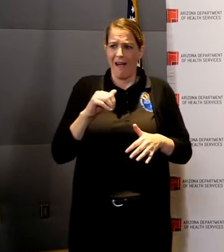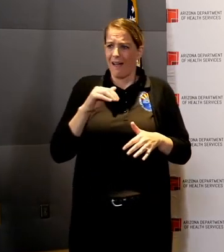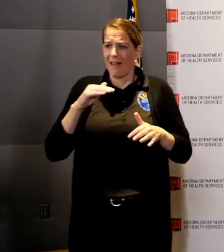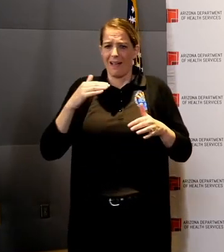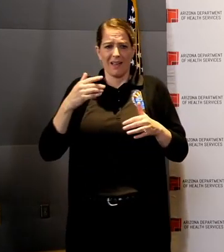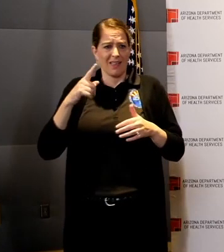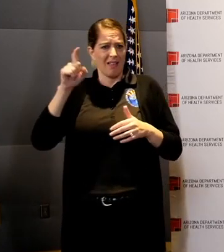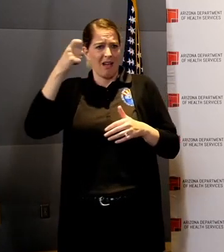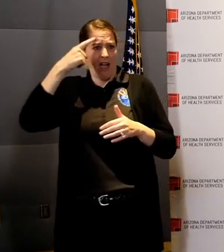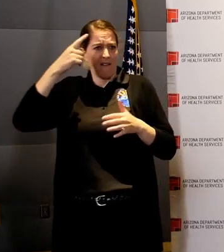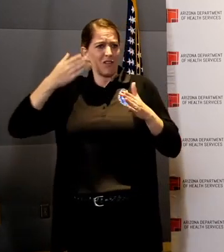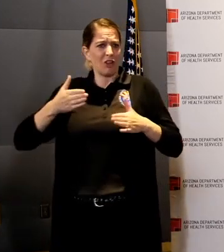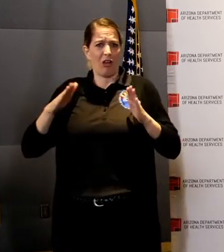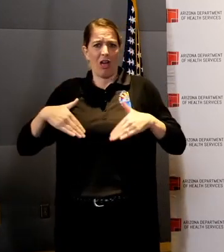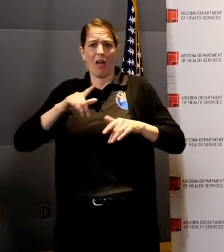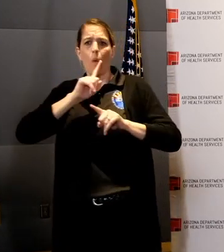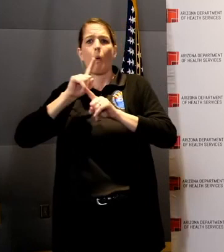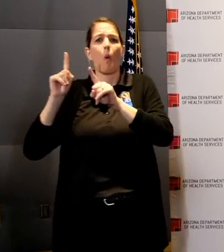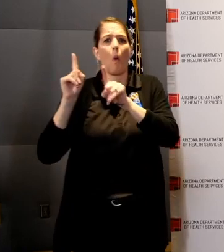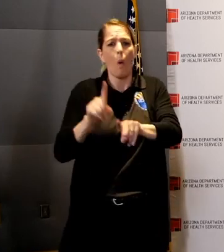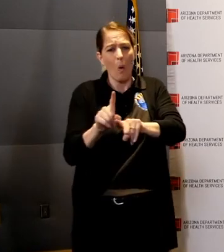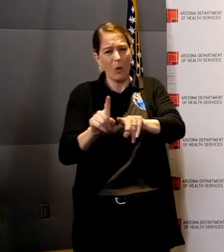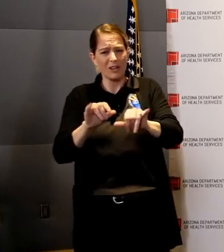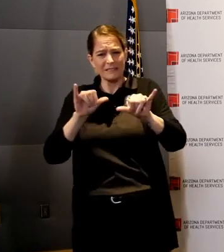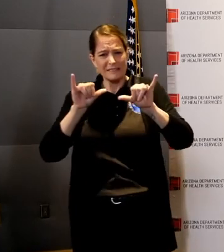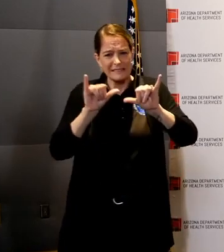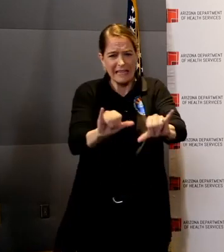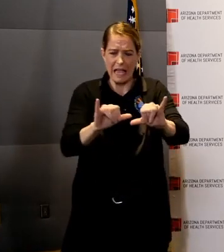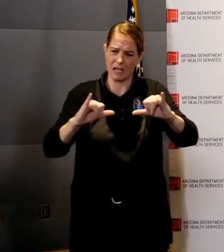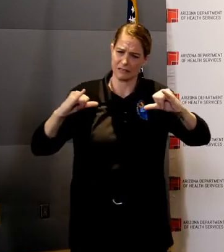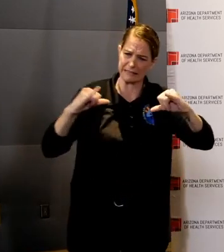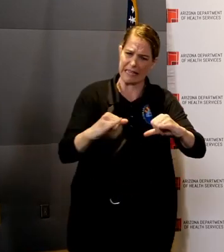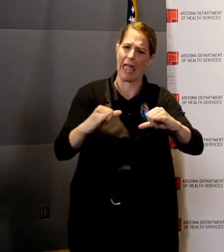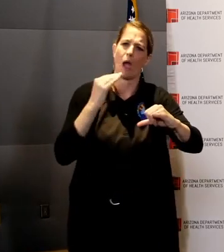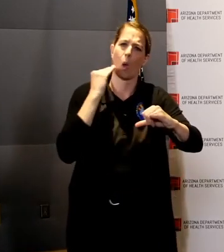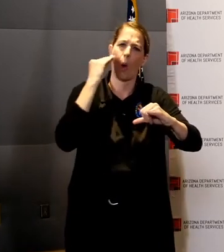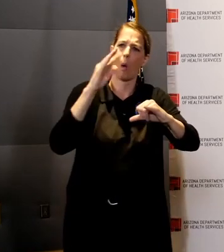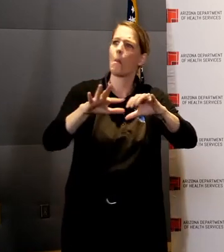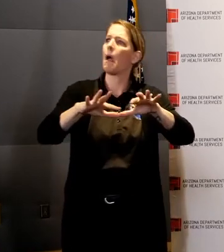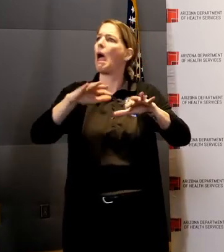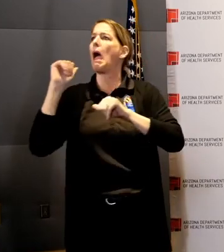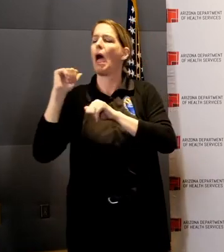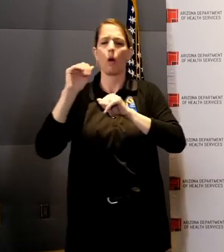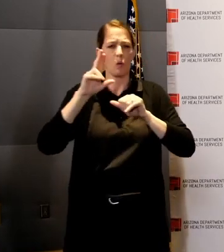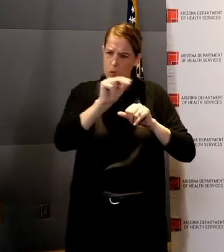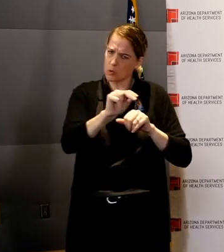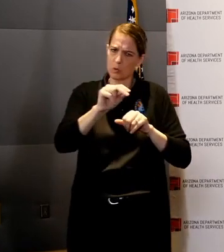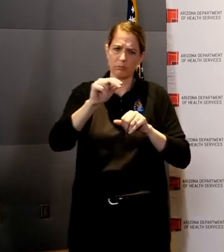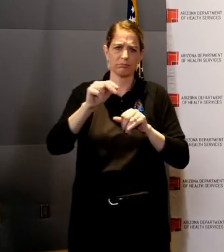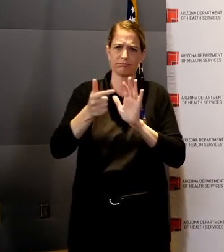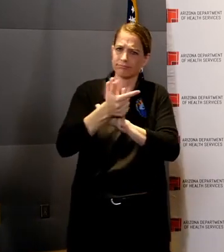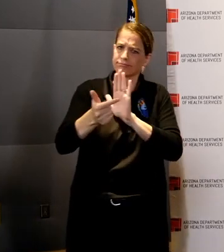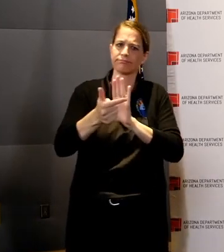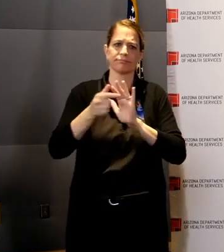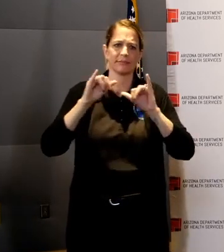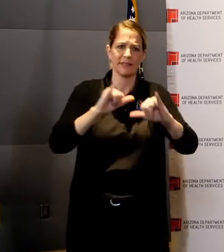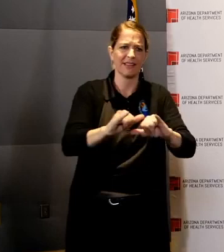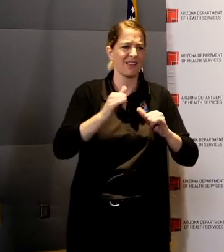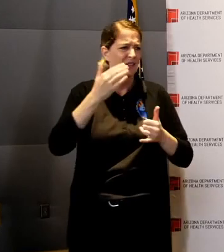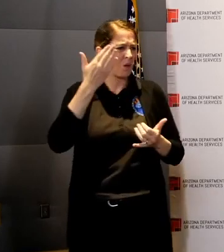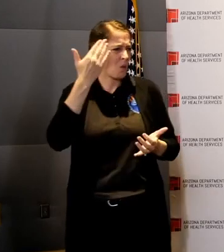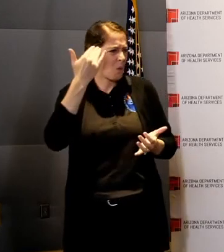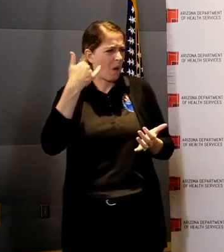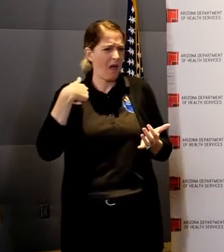You say that Arizona's not there yet. Without tests, how does Arizona, we don't know where we are. How can we make such a huge